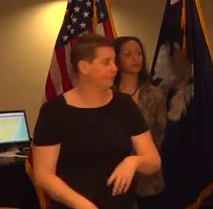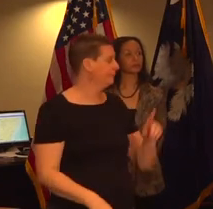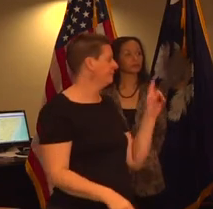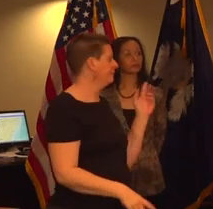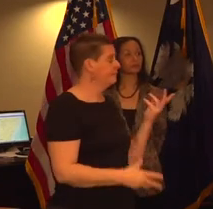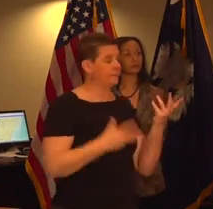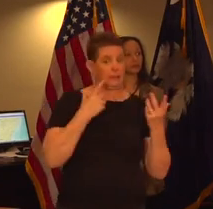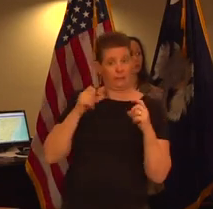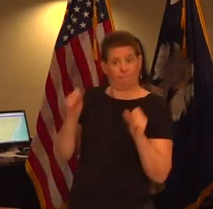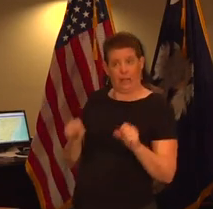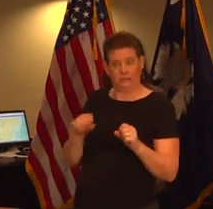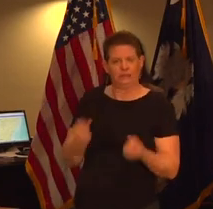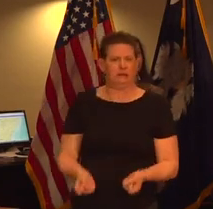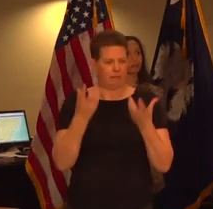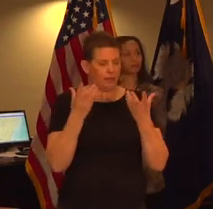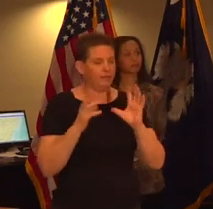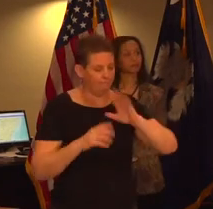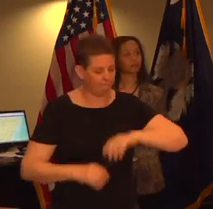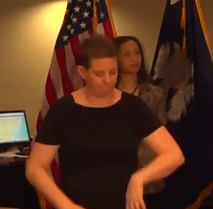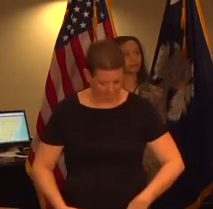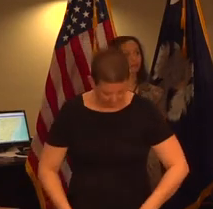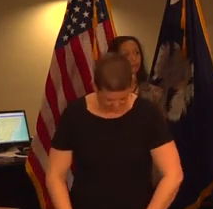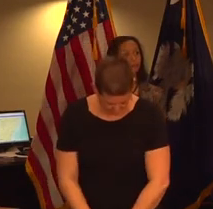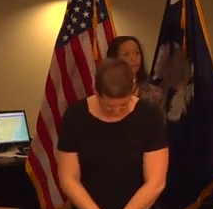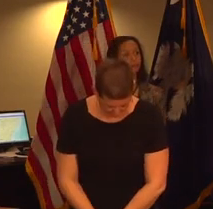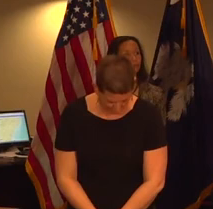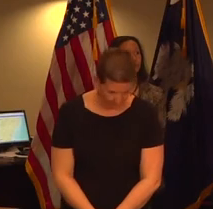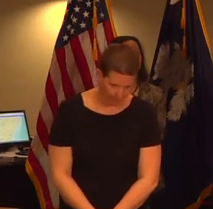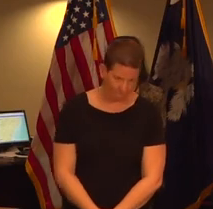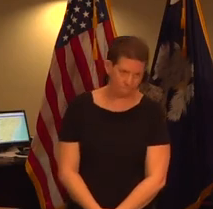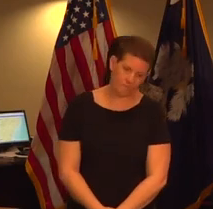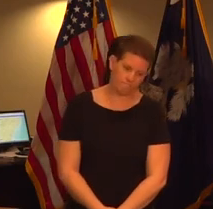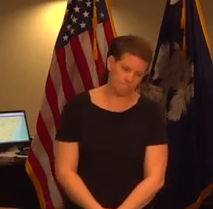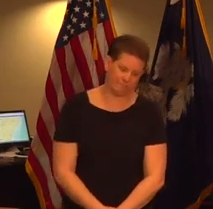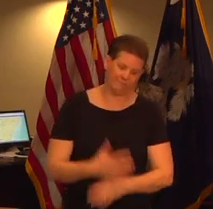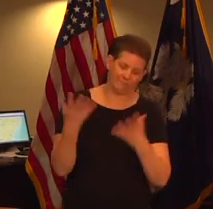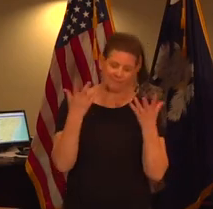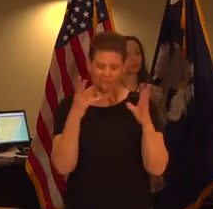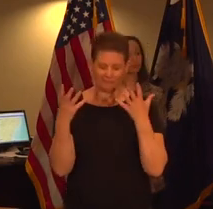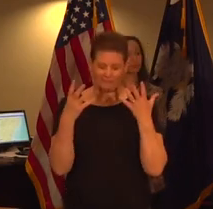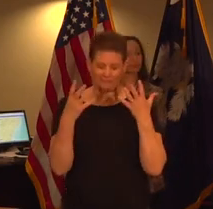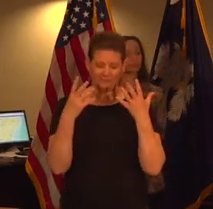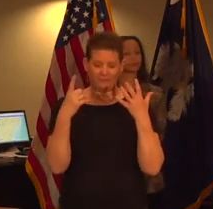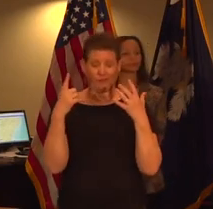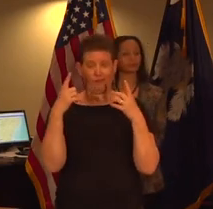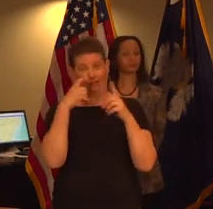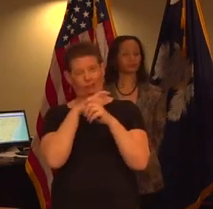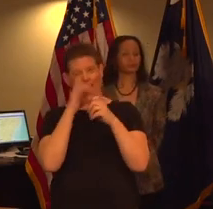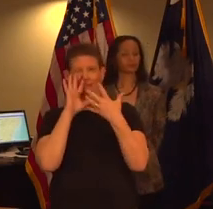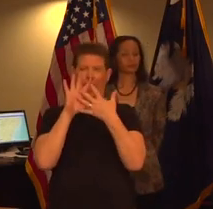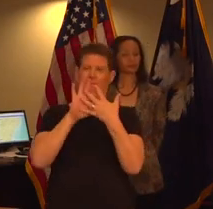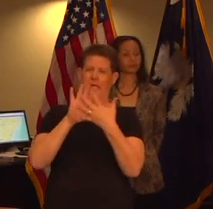and the number so there's a there's a not a complicated but there's a convoluted answer to that